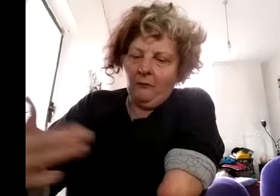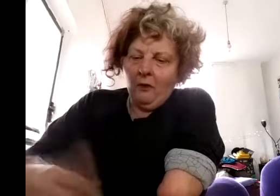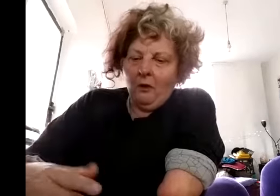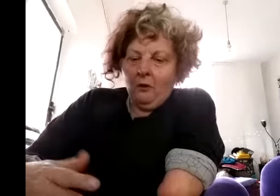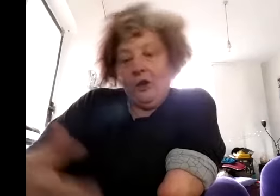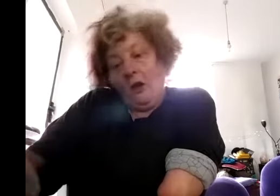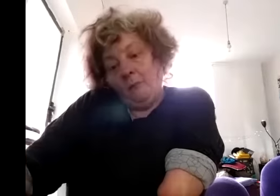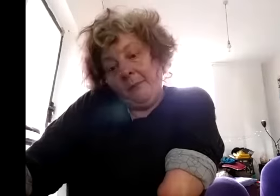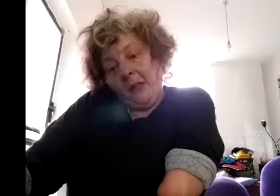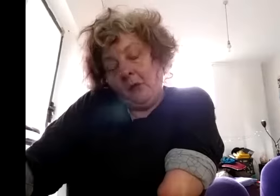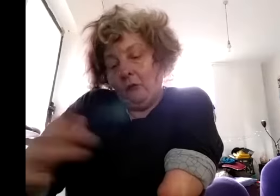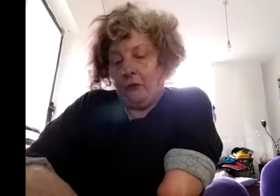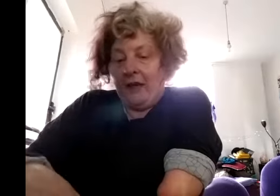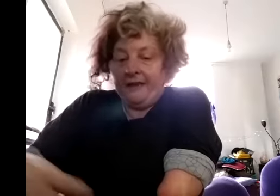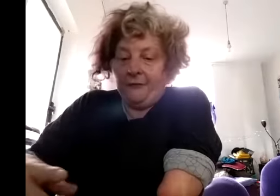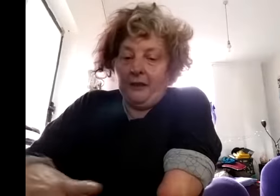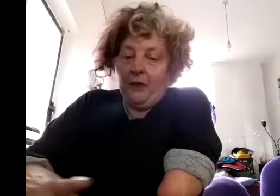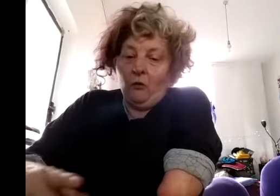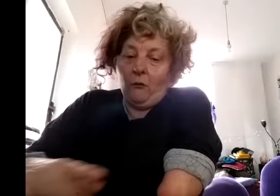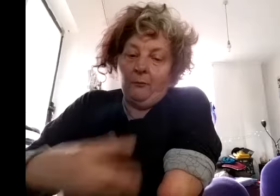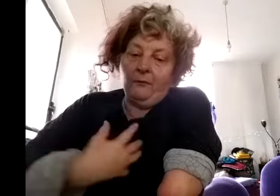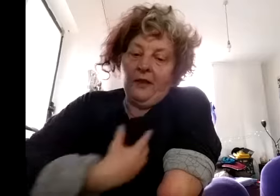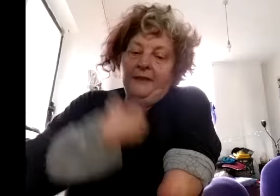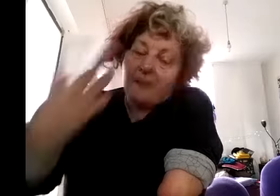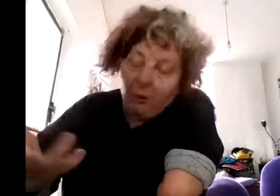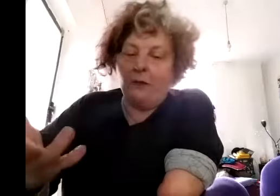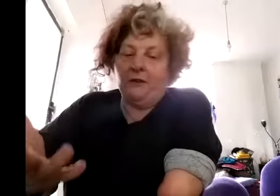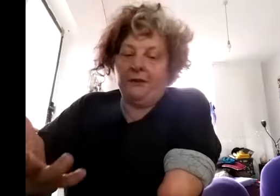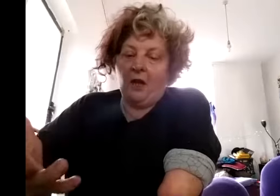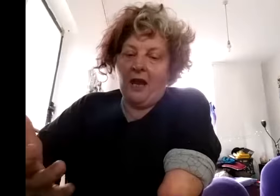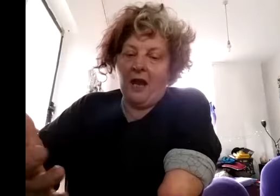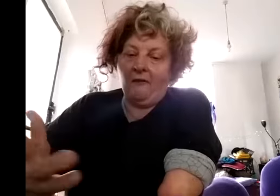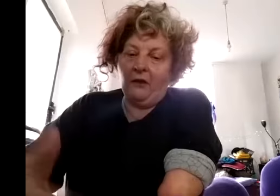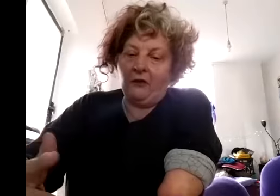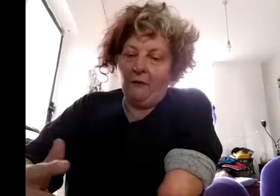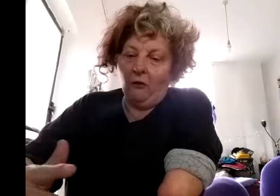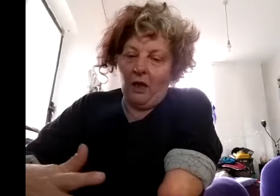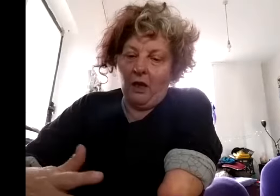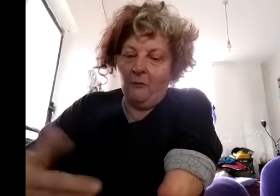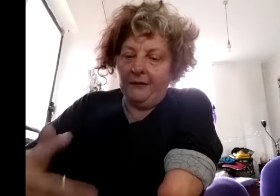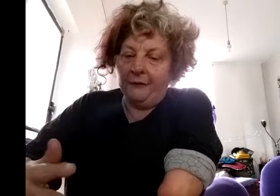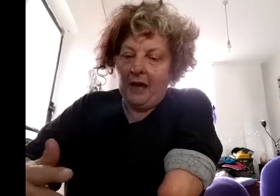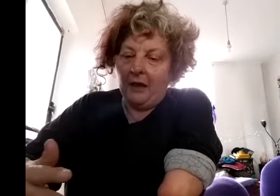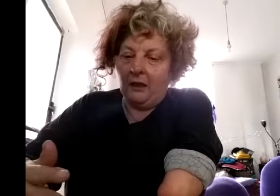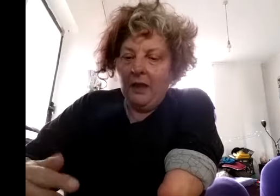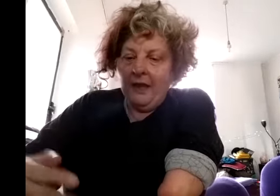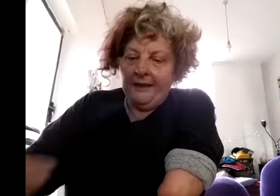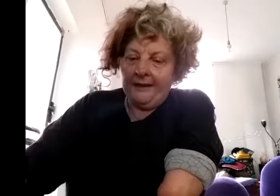you know big regrets really or the disappointment i have in general um in australia is